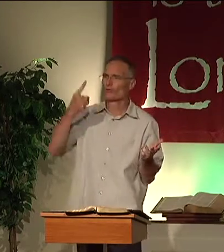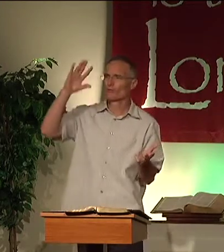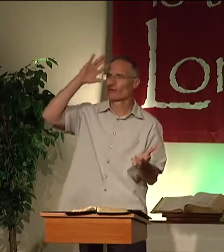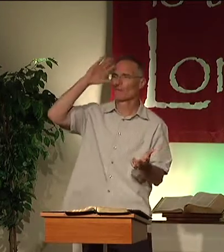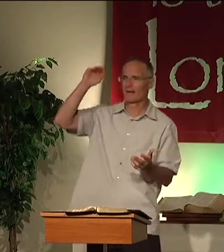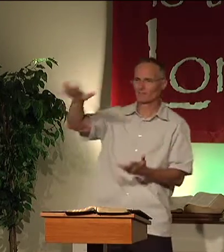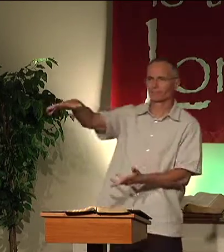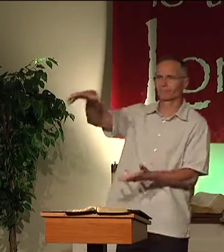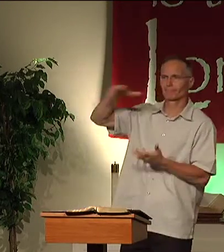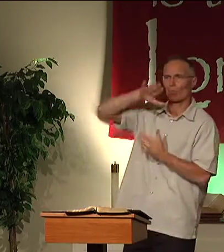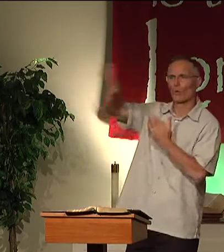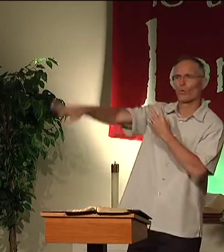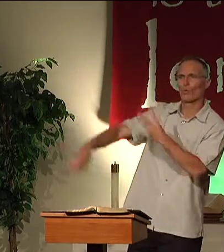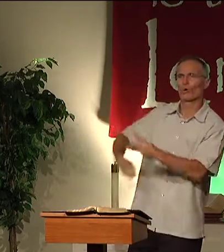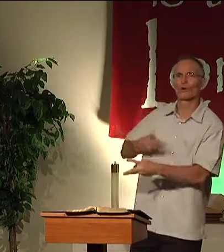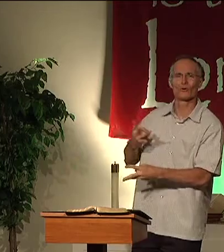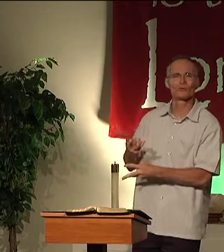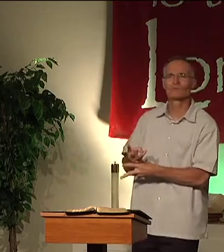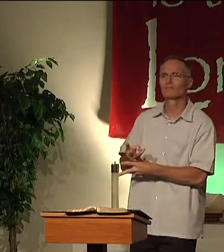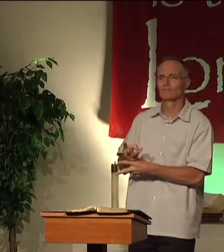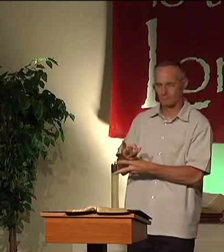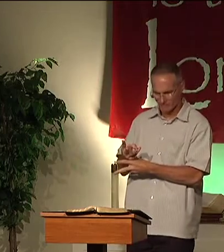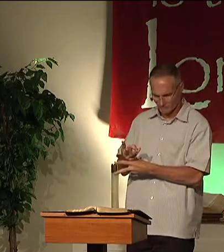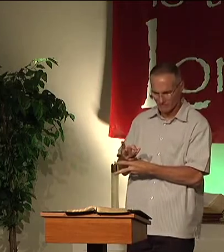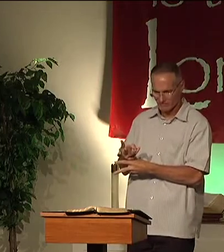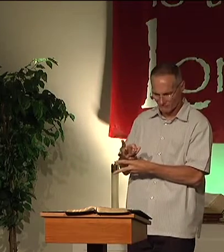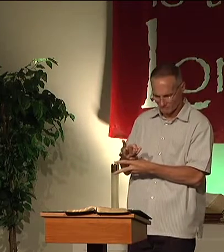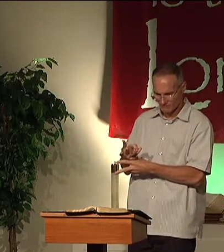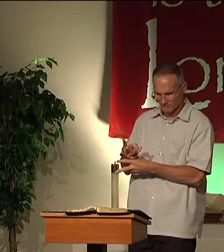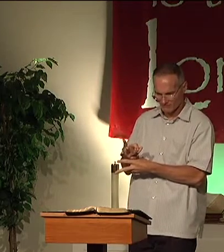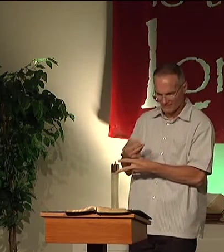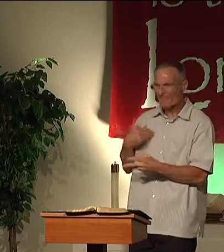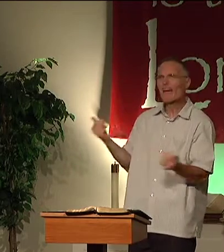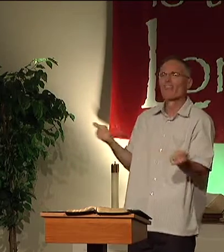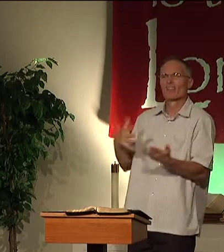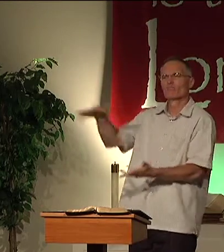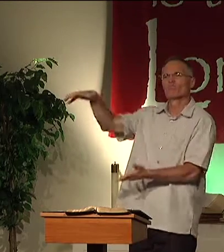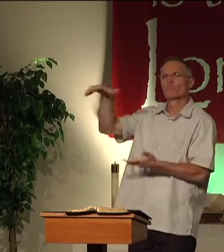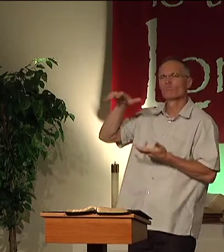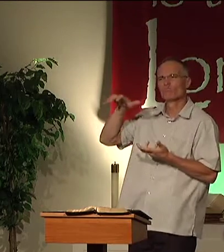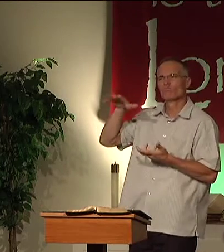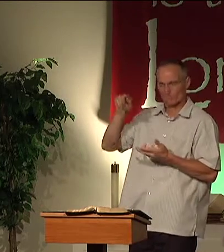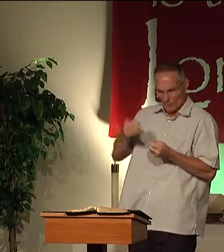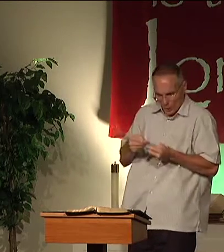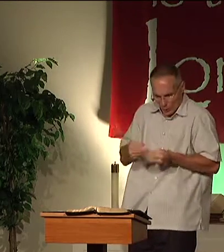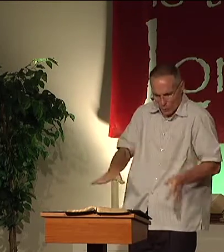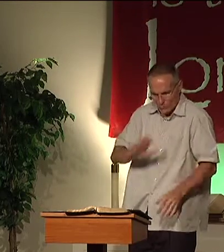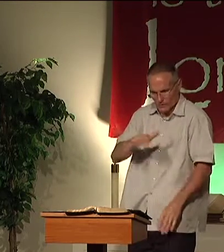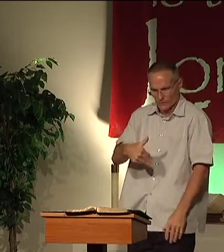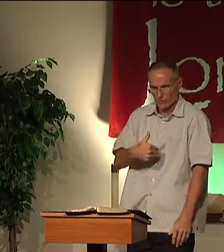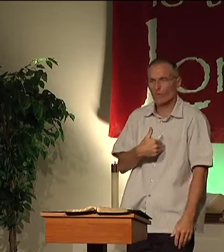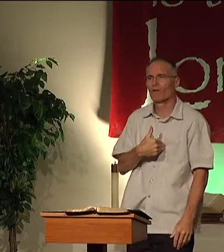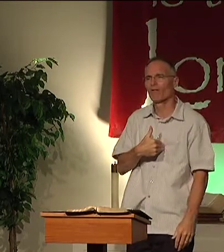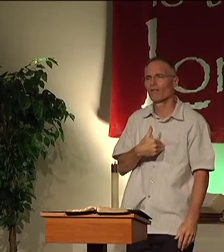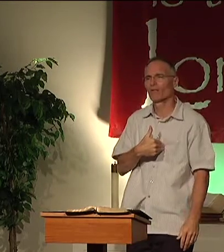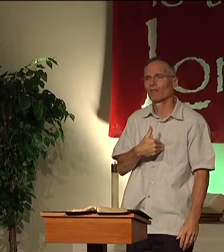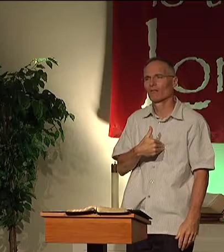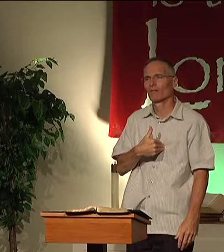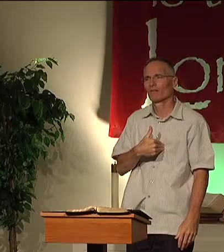what good good is it for a man to gain the whole world? To have everything yet forfeit his